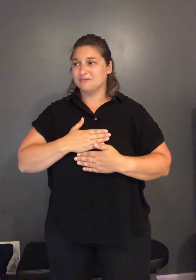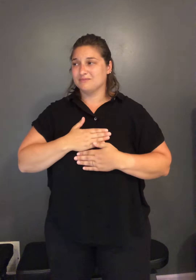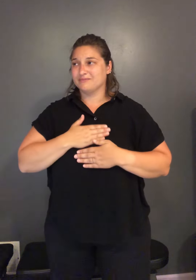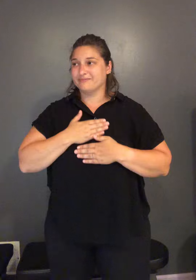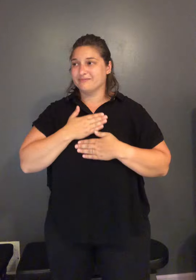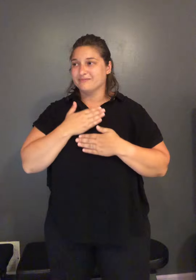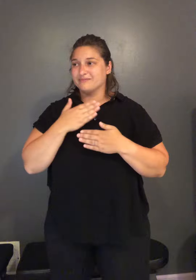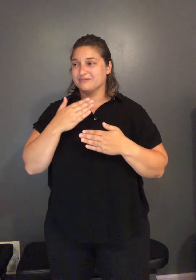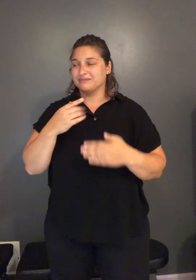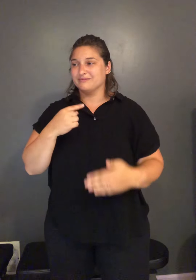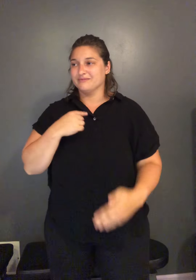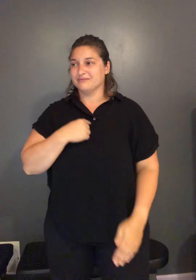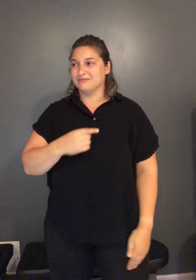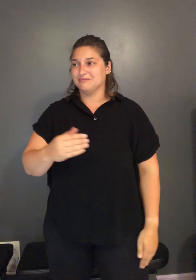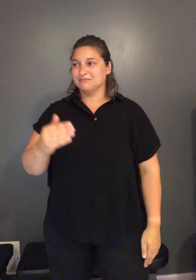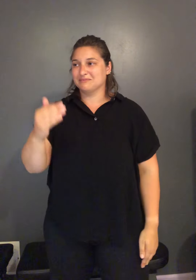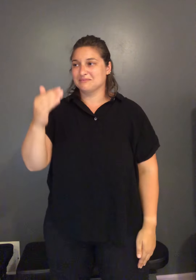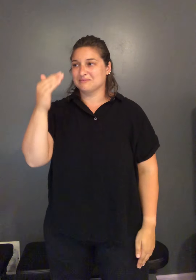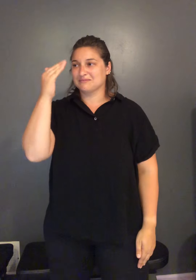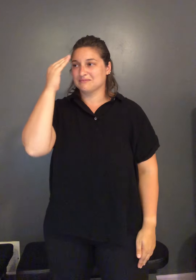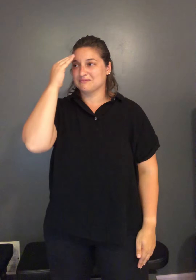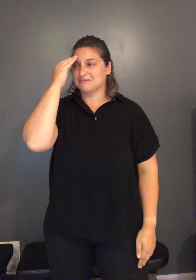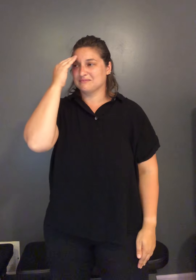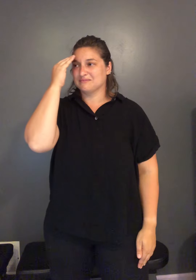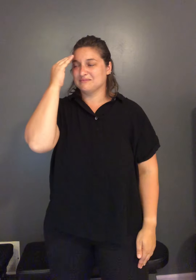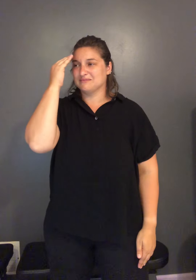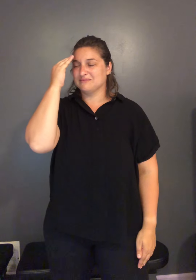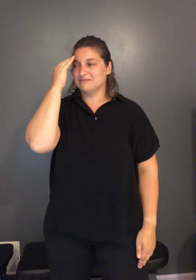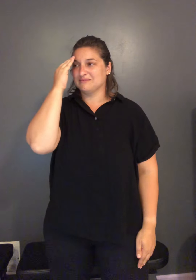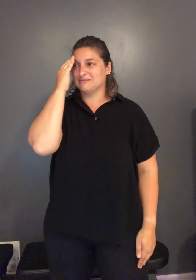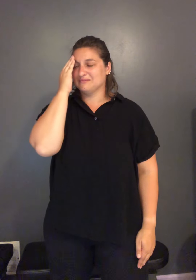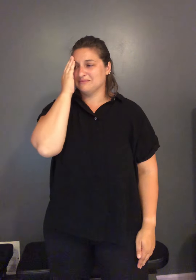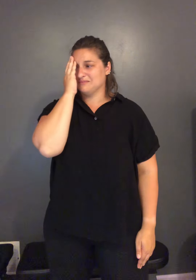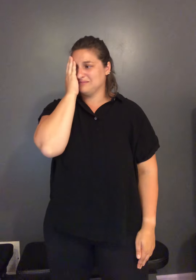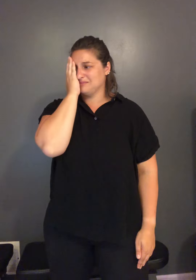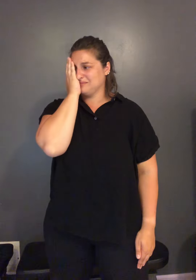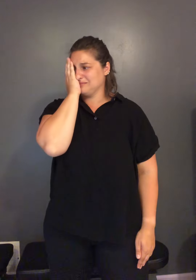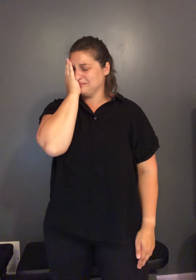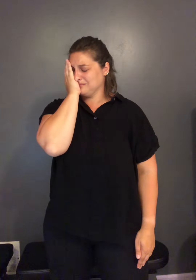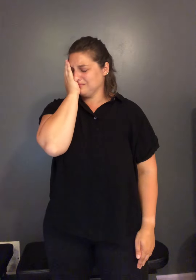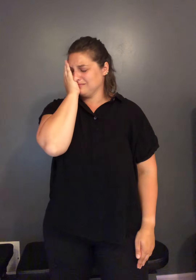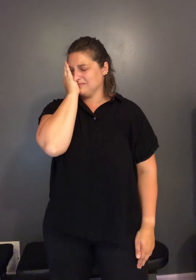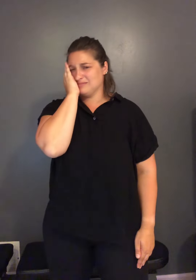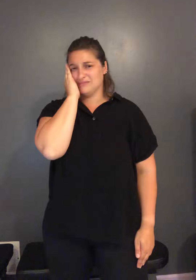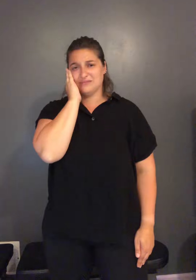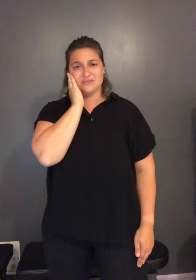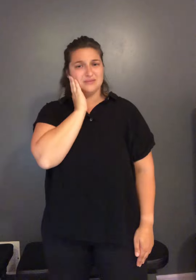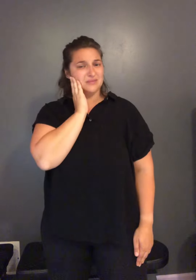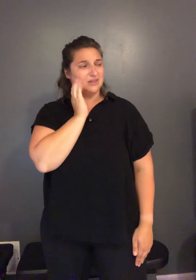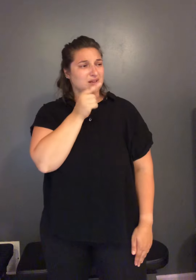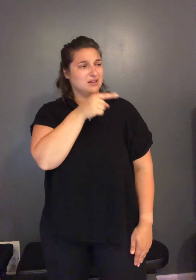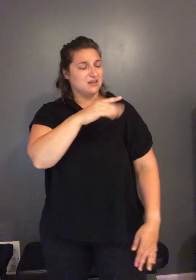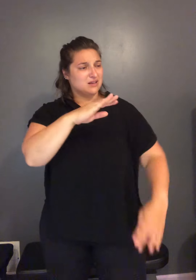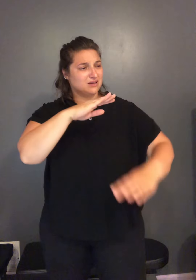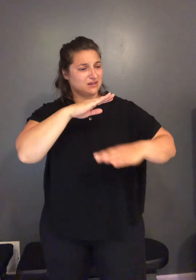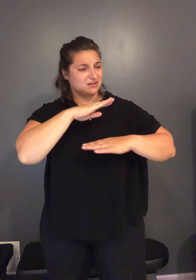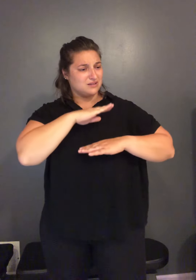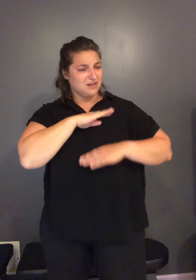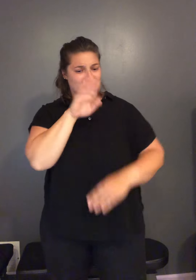And I know you'll never be satisfied I